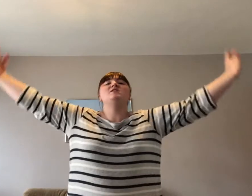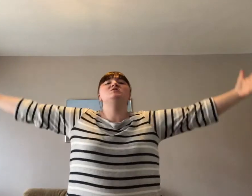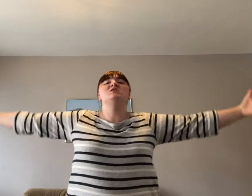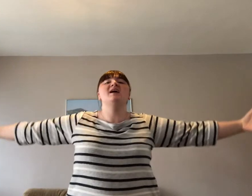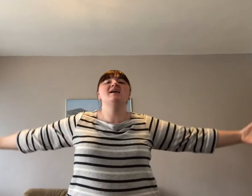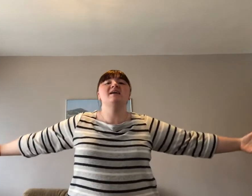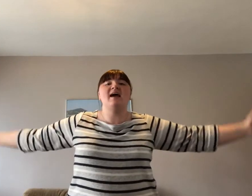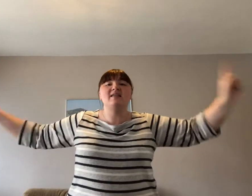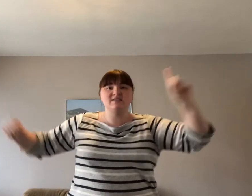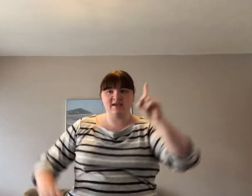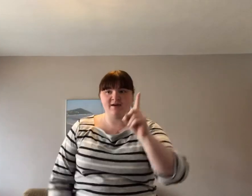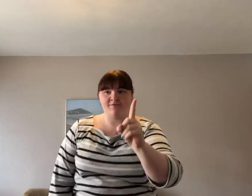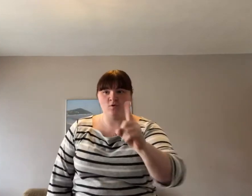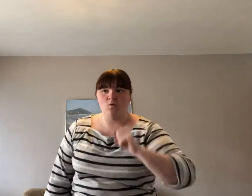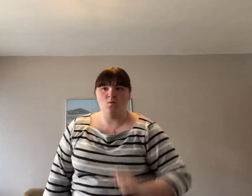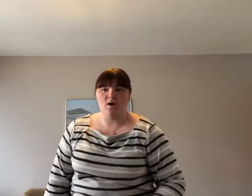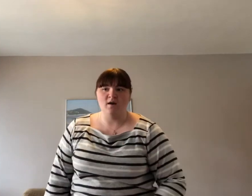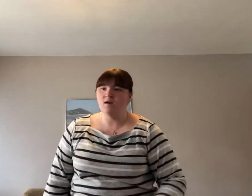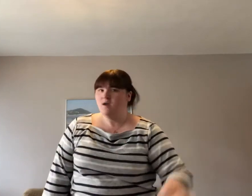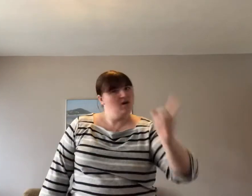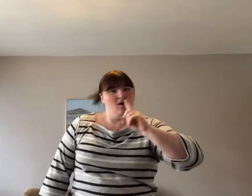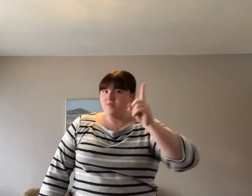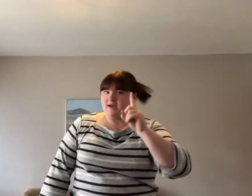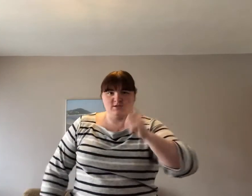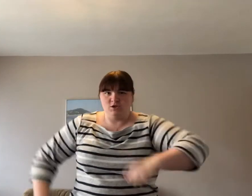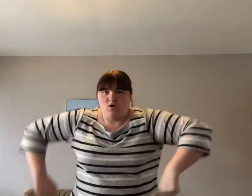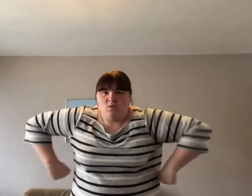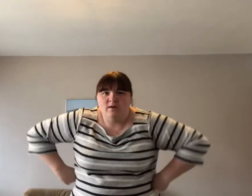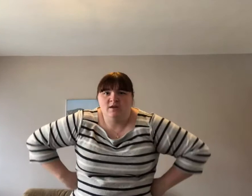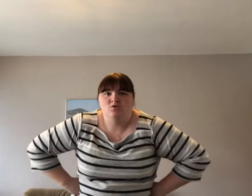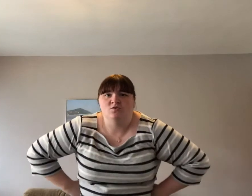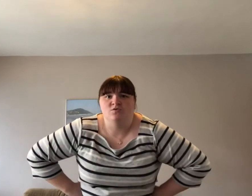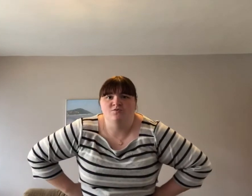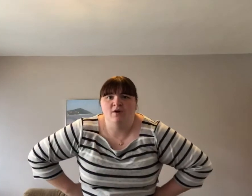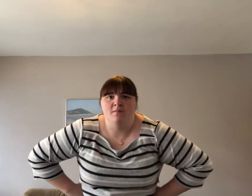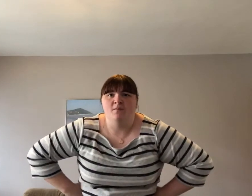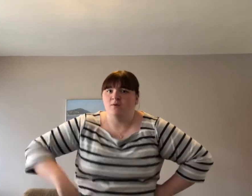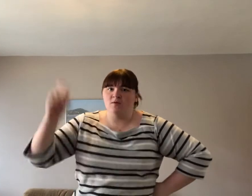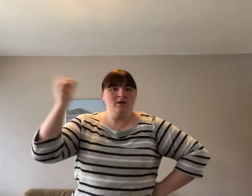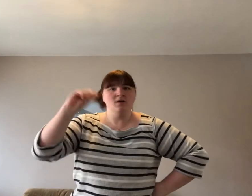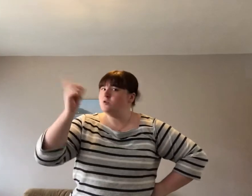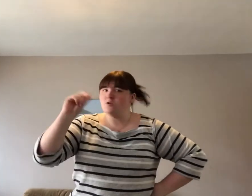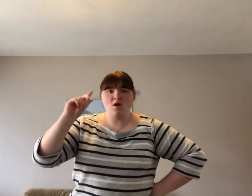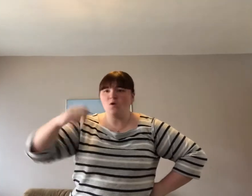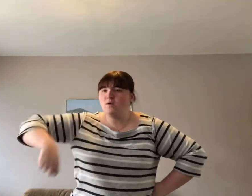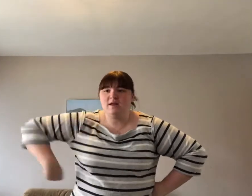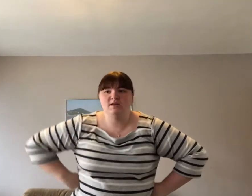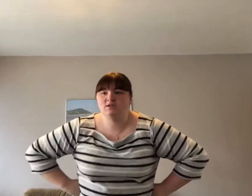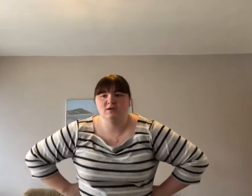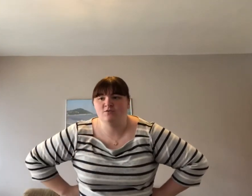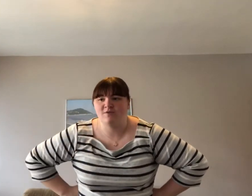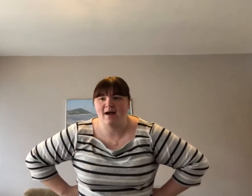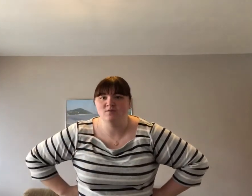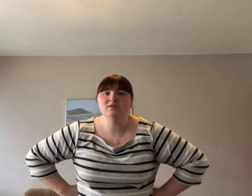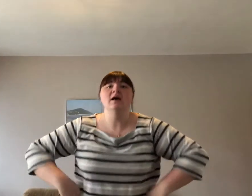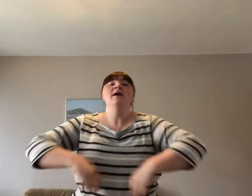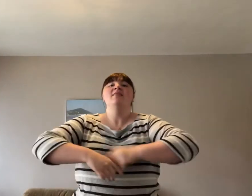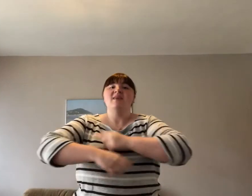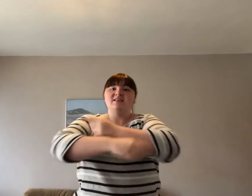gigantic for one. There's no need to grumble, no need to grouse. There's